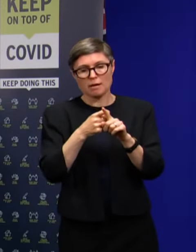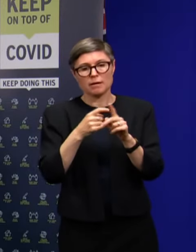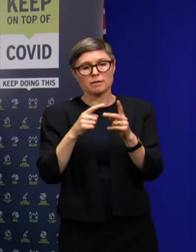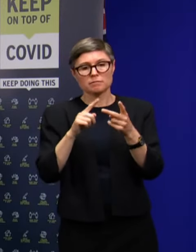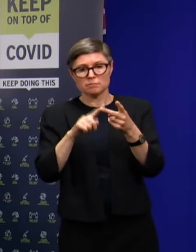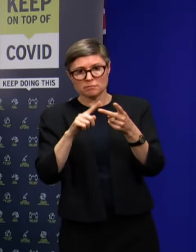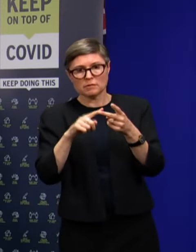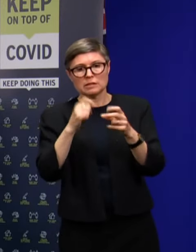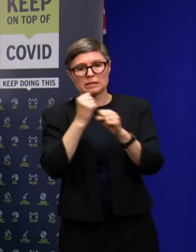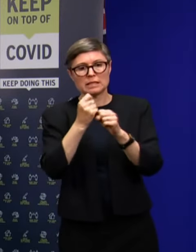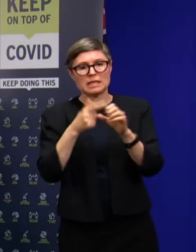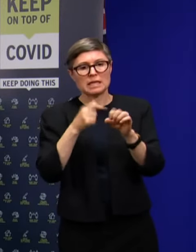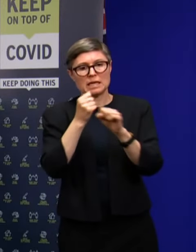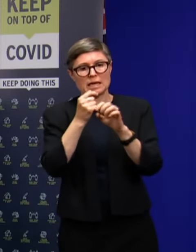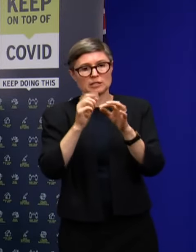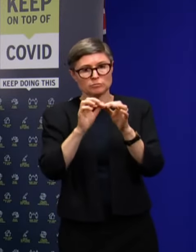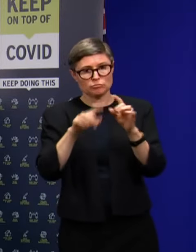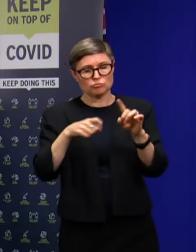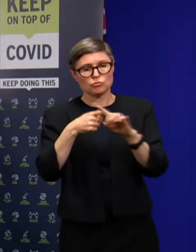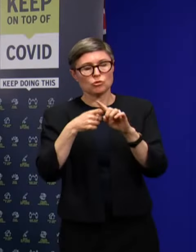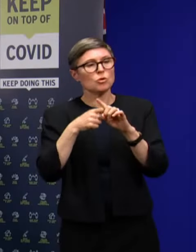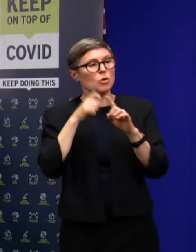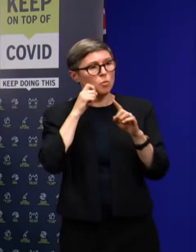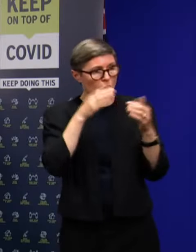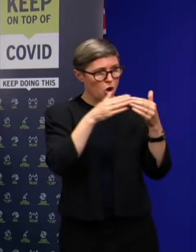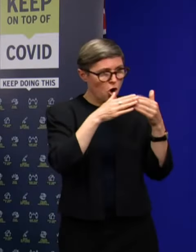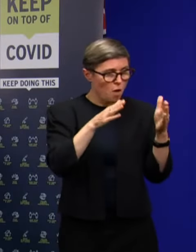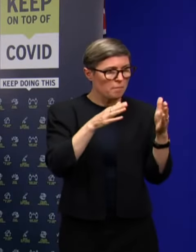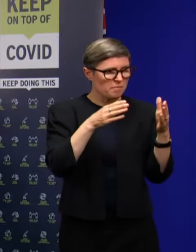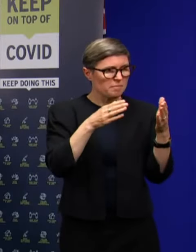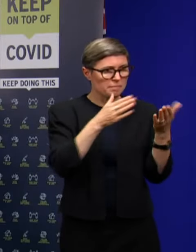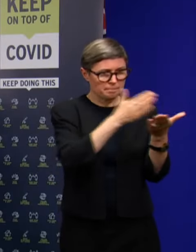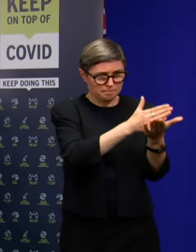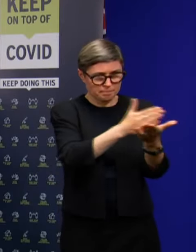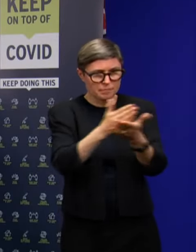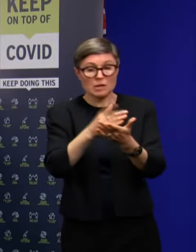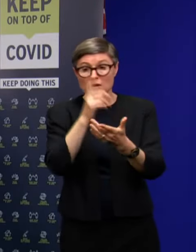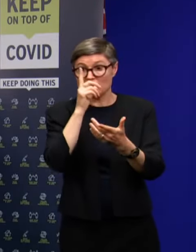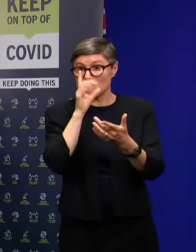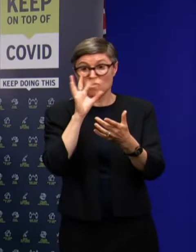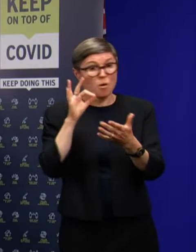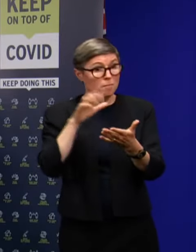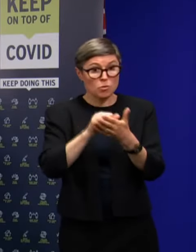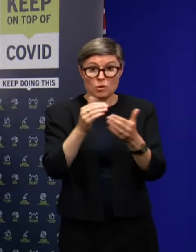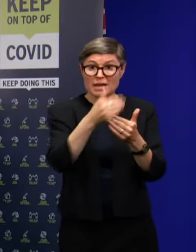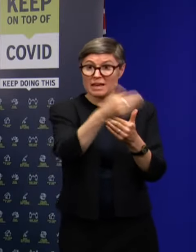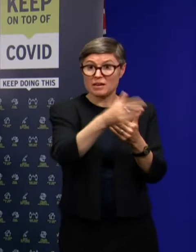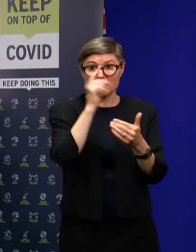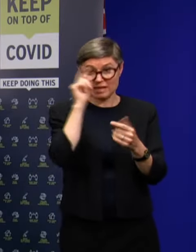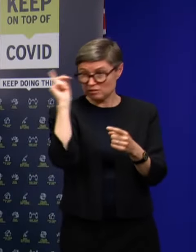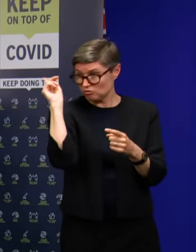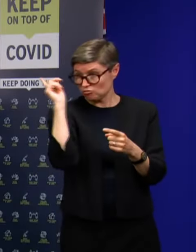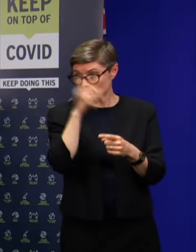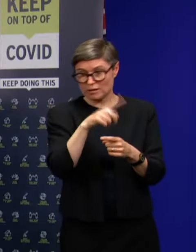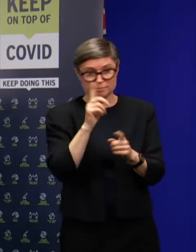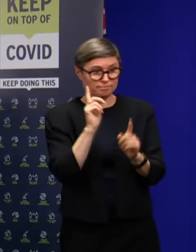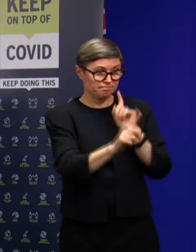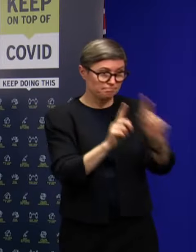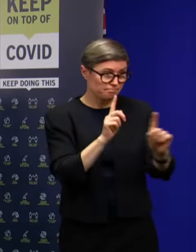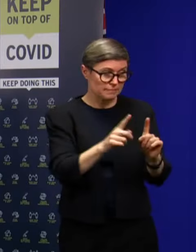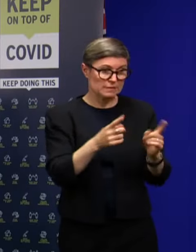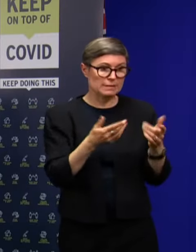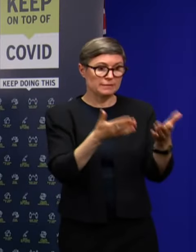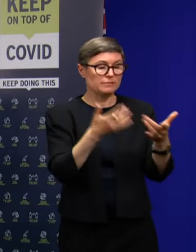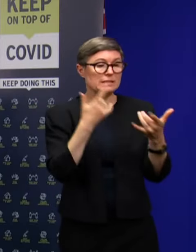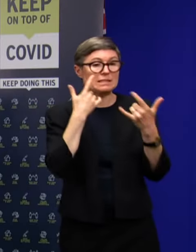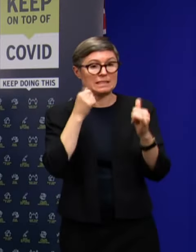.30pm 3.30pm. No bookings are required, just turn up and get tested. And I also